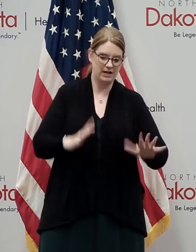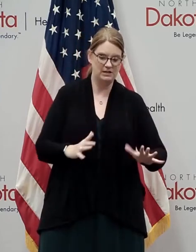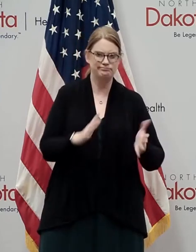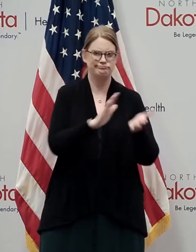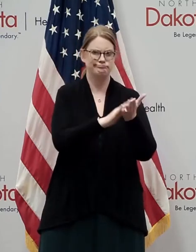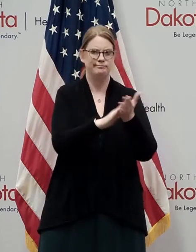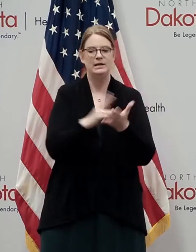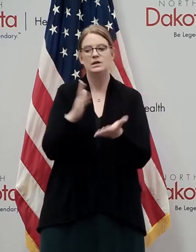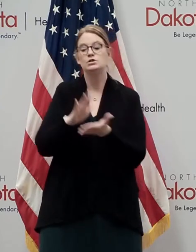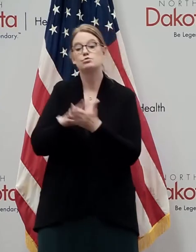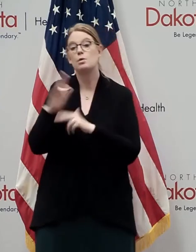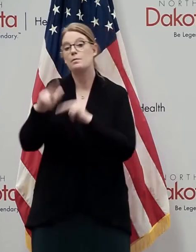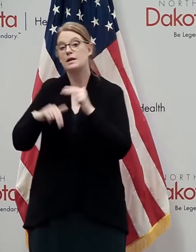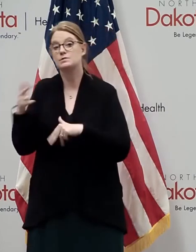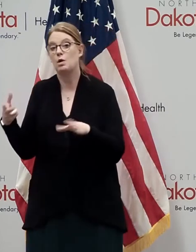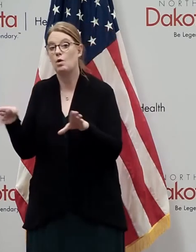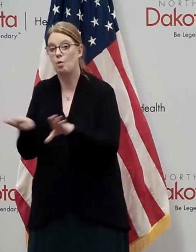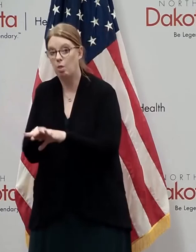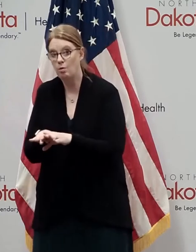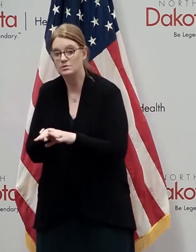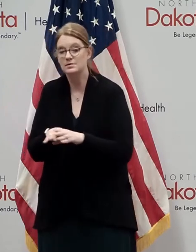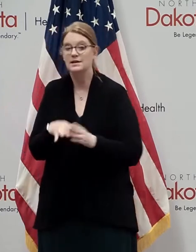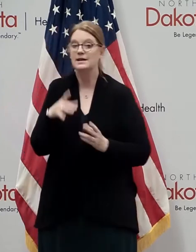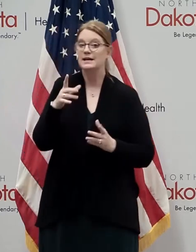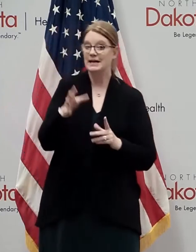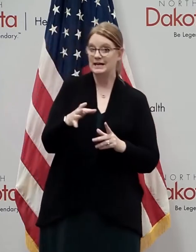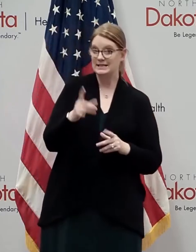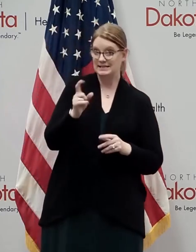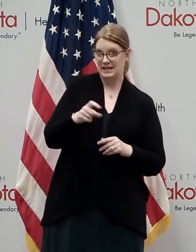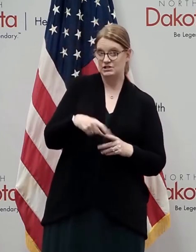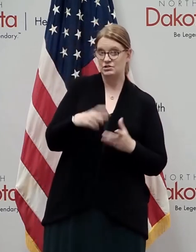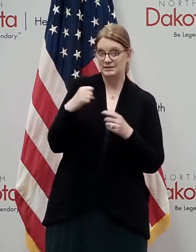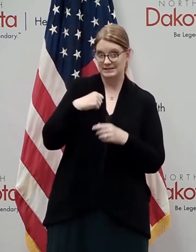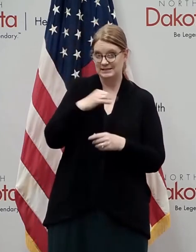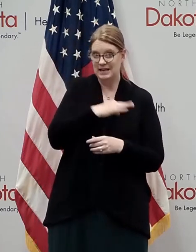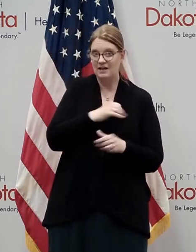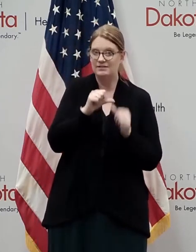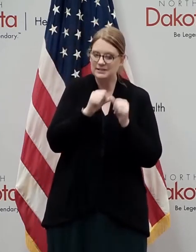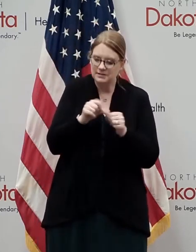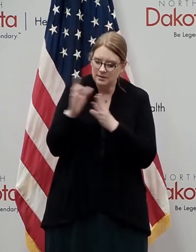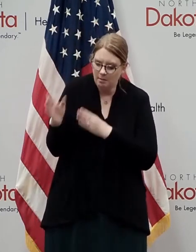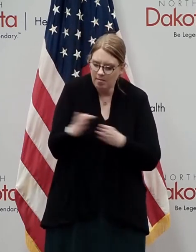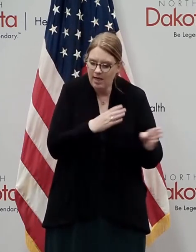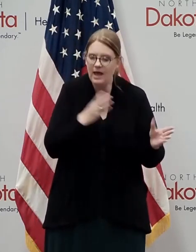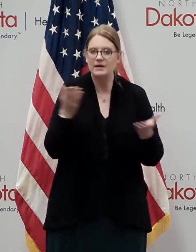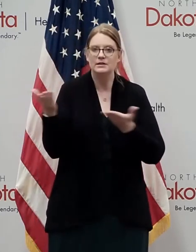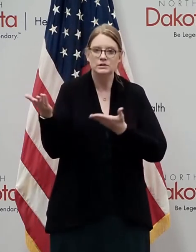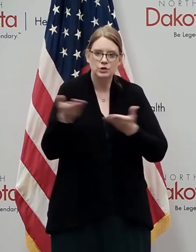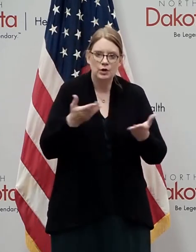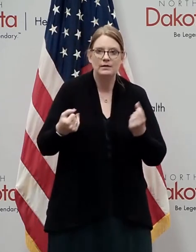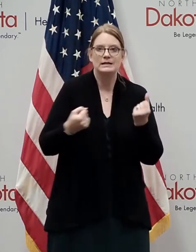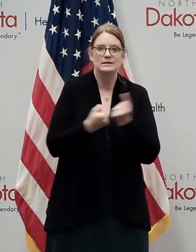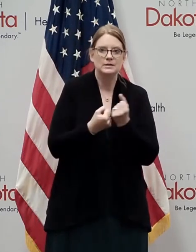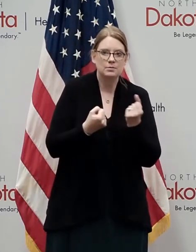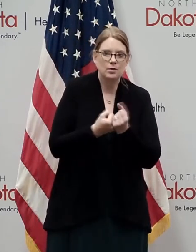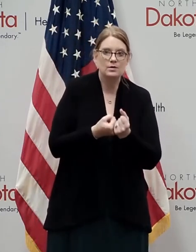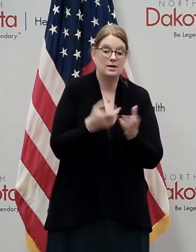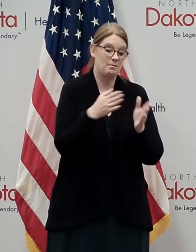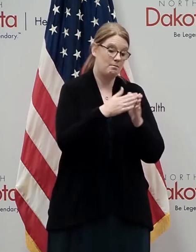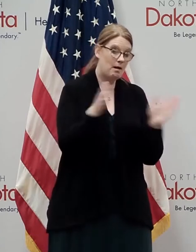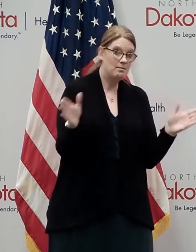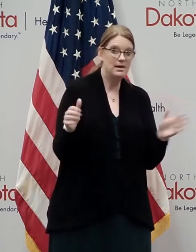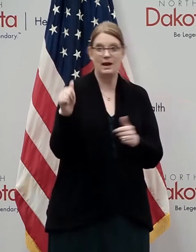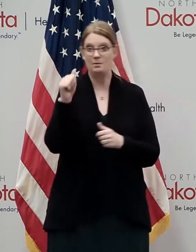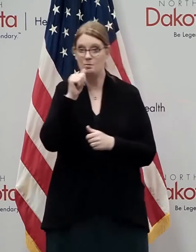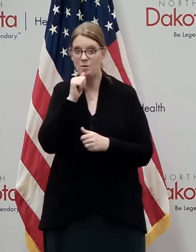buildings were closed to students. The essential staff continued to plan, serve, and support students in both public and non